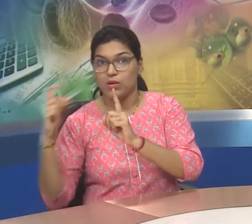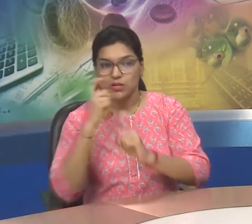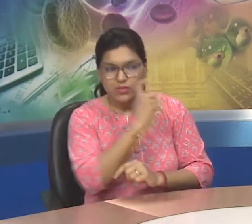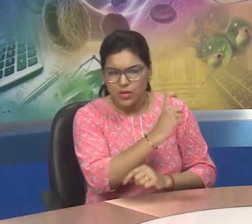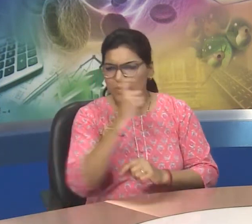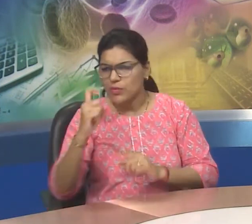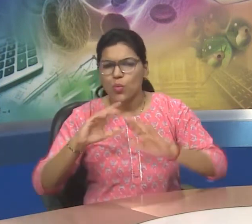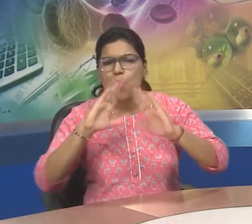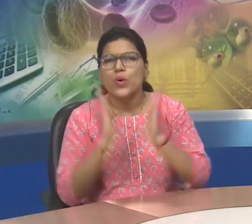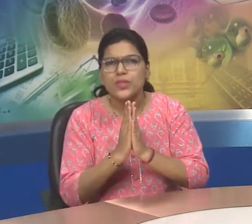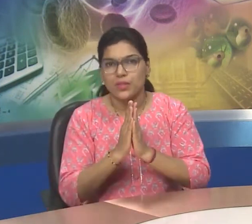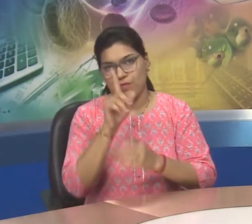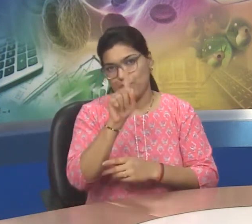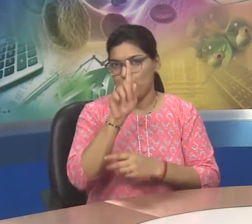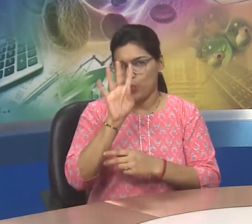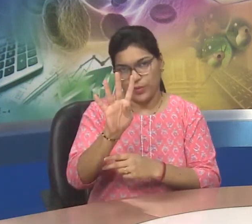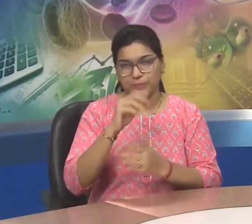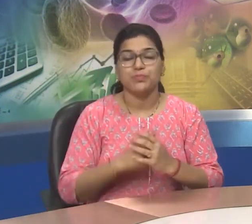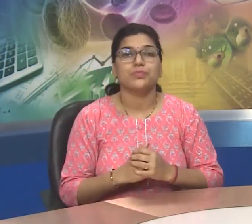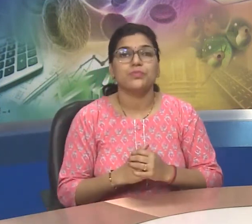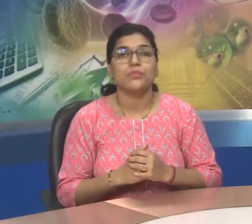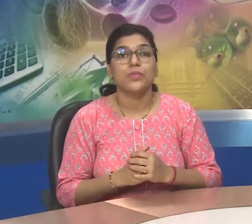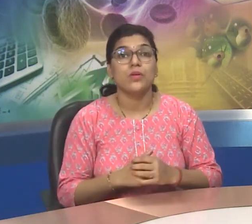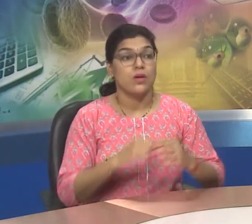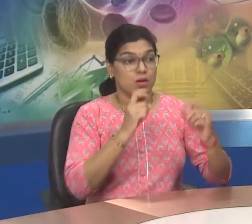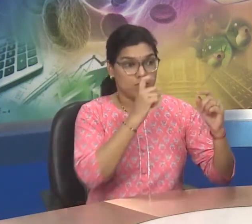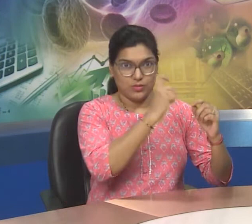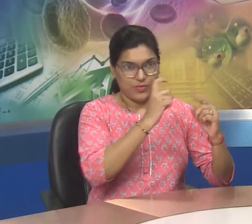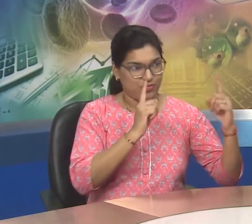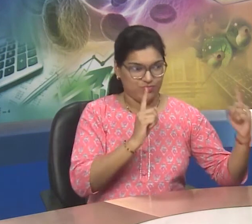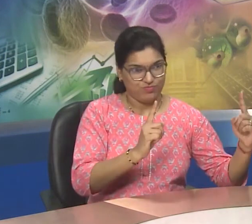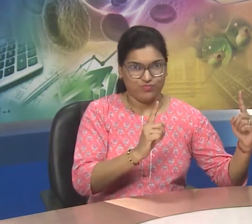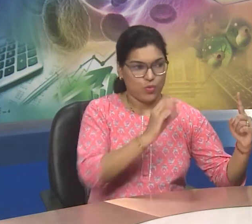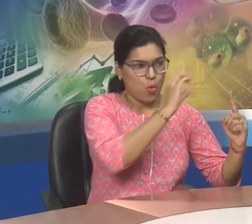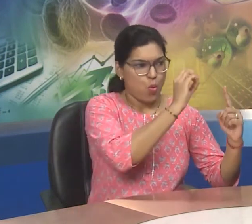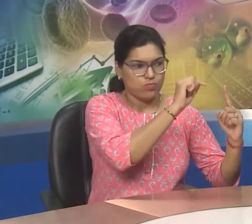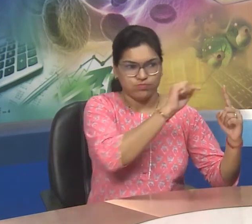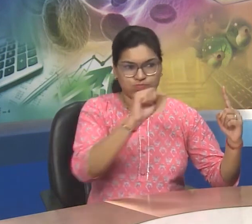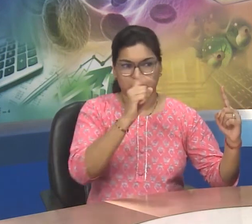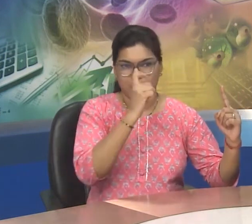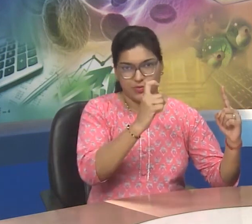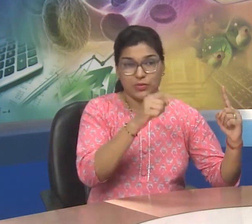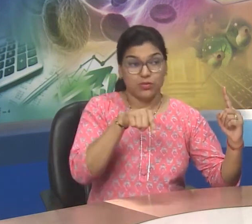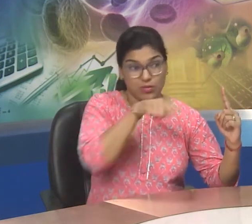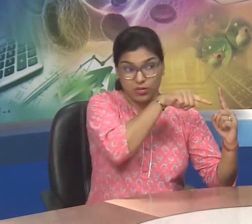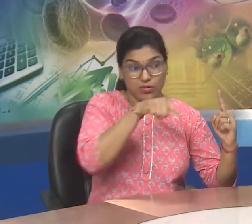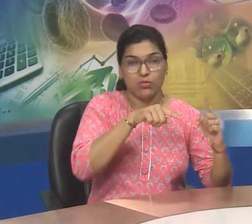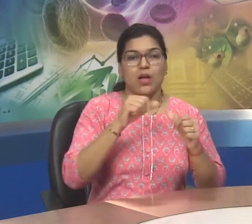0 to 6, it's acidic and on level 7, it's neutral.